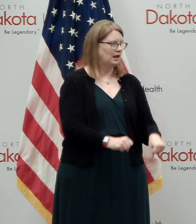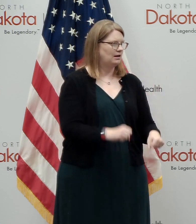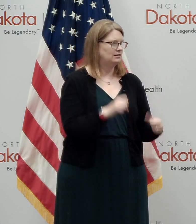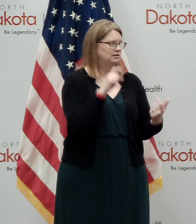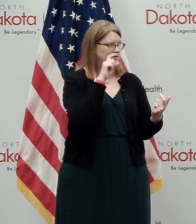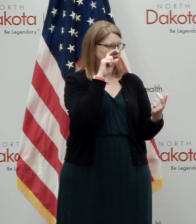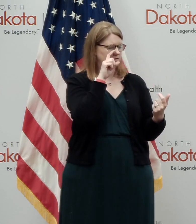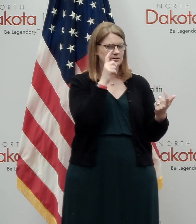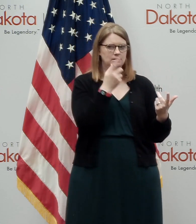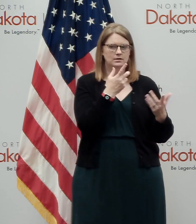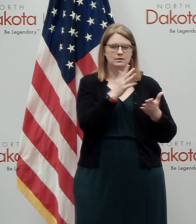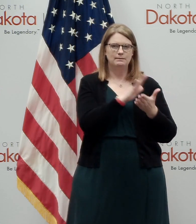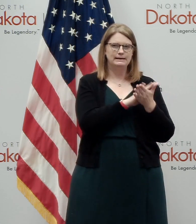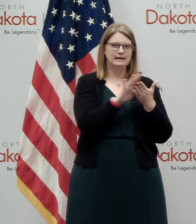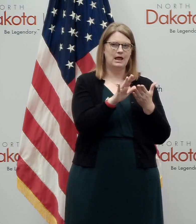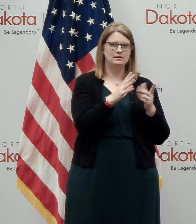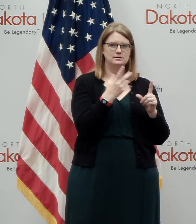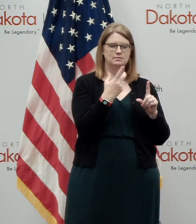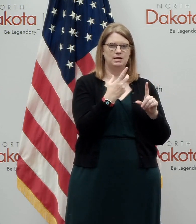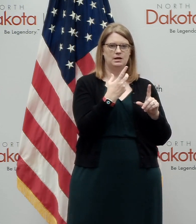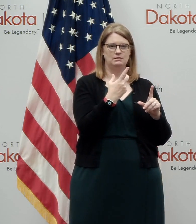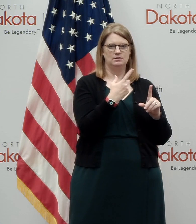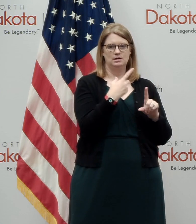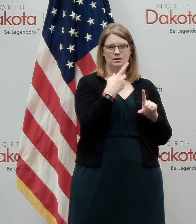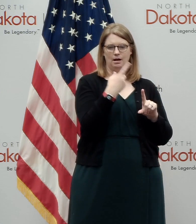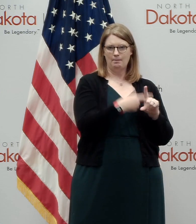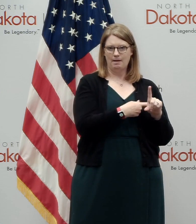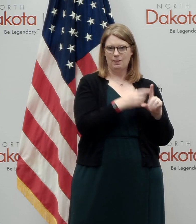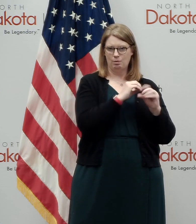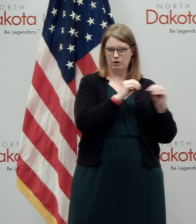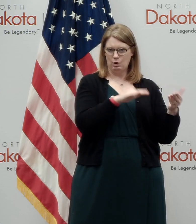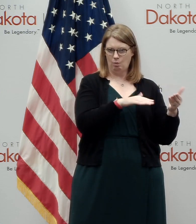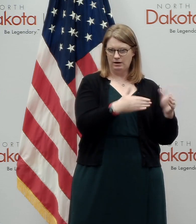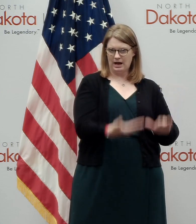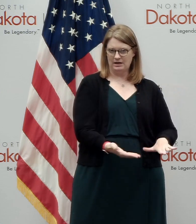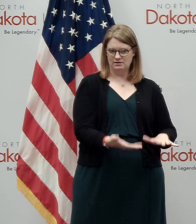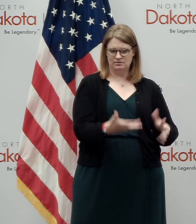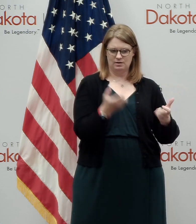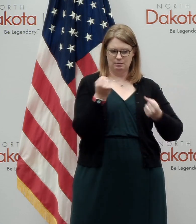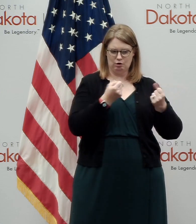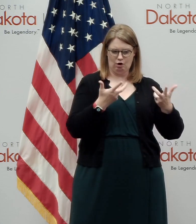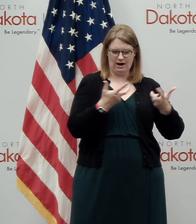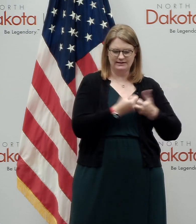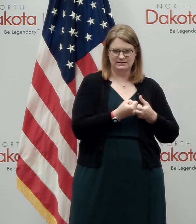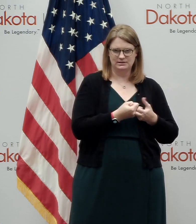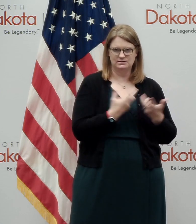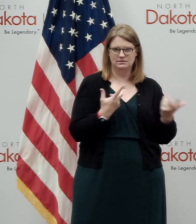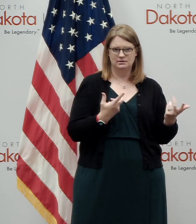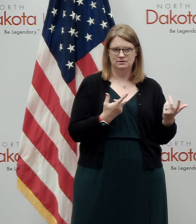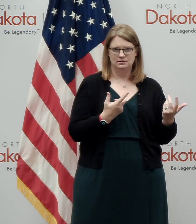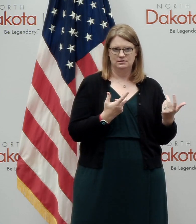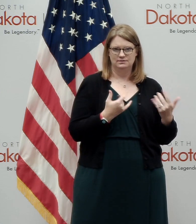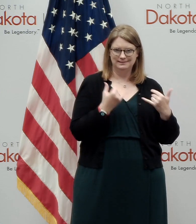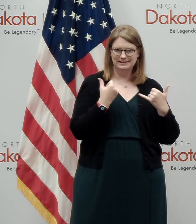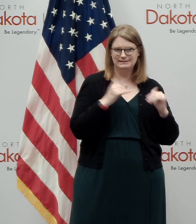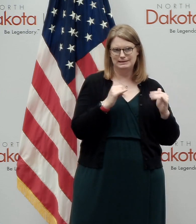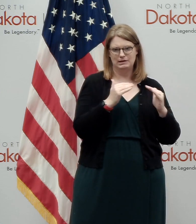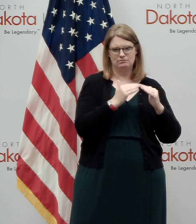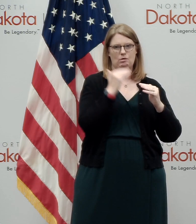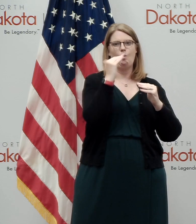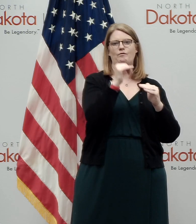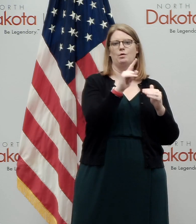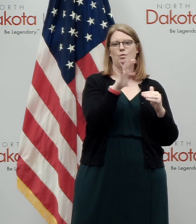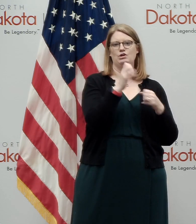uh, a month in our state's history without having any deaths from auto accidents. You we're still close to over a hundred a year,